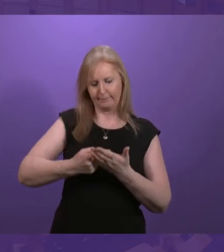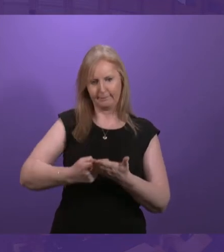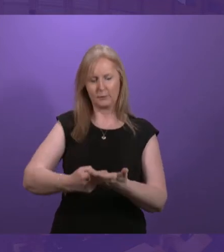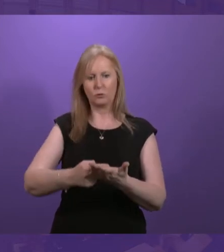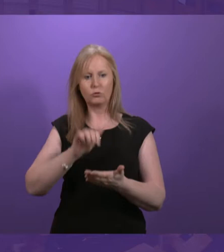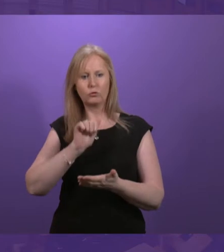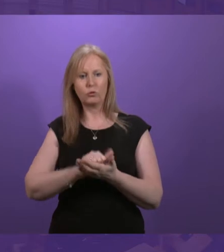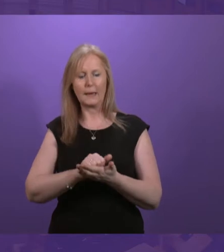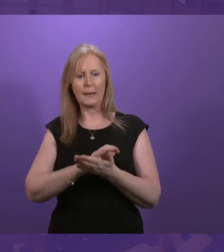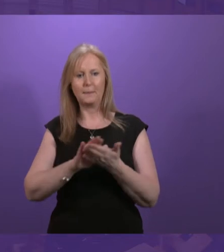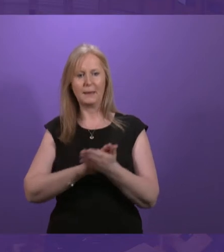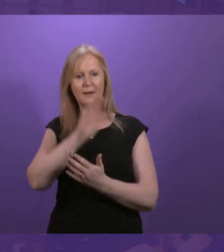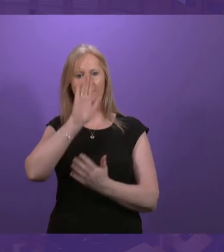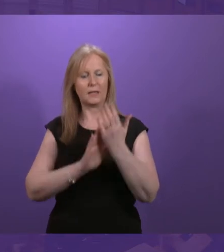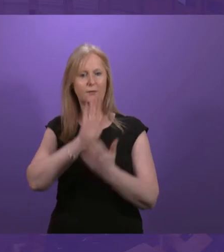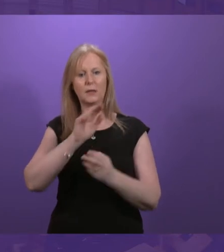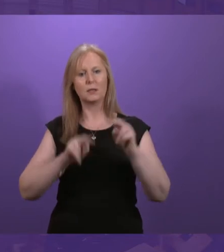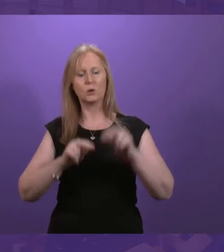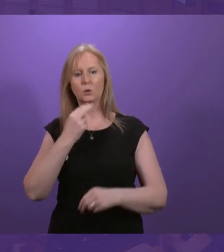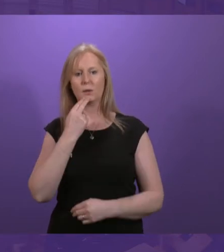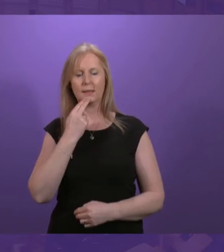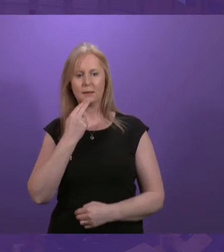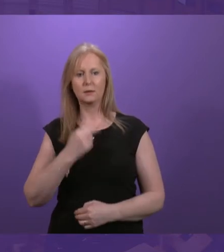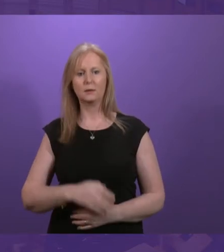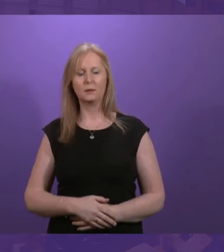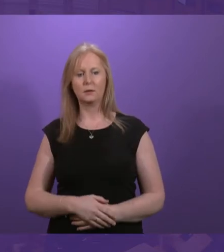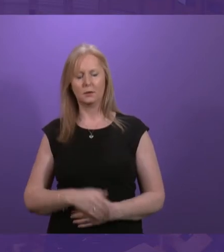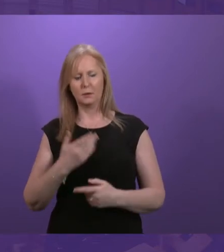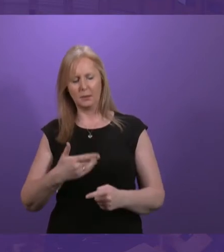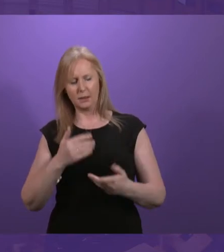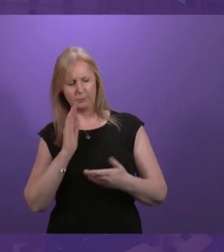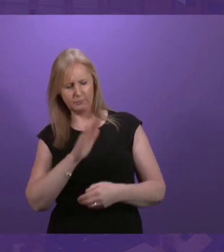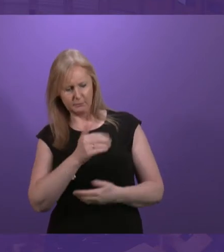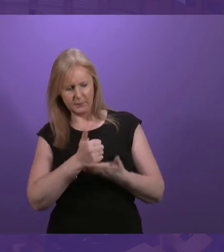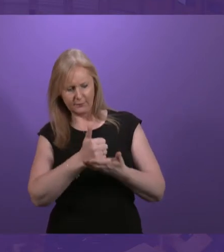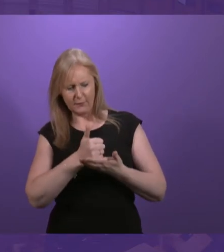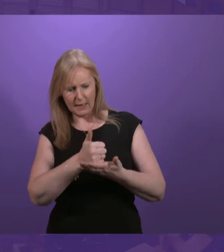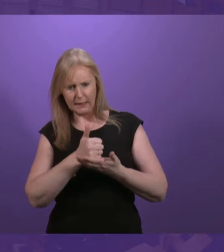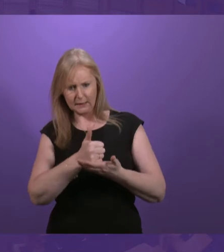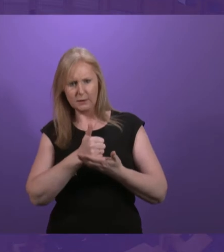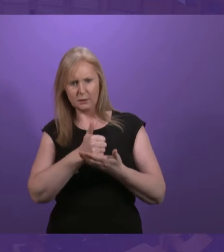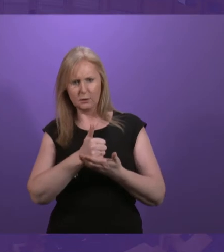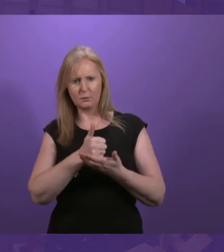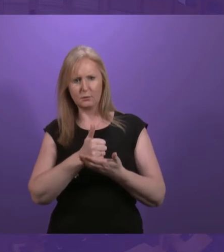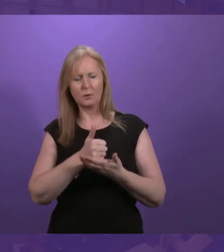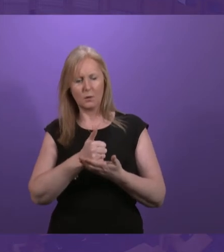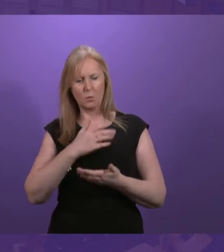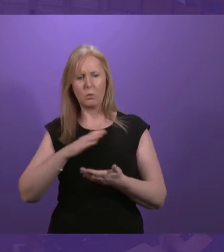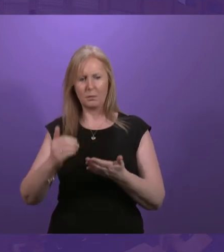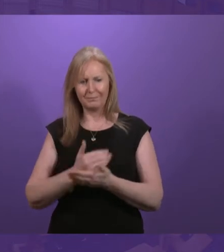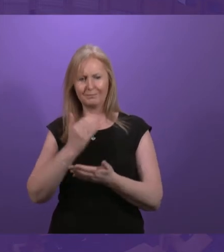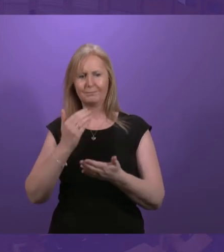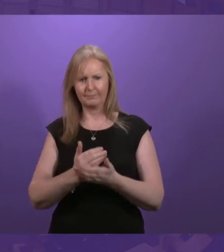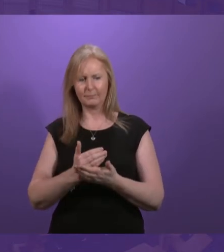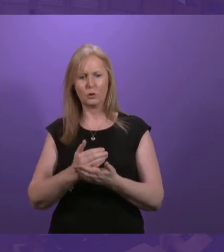so that the face-to-face assessments aren't required. I went back and asked for more advice and guidance on this issue because I want to make sure that we do